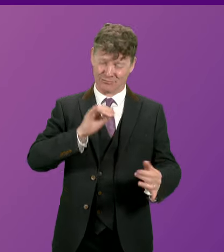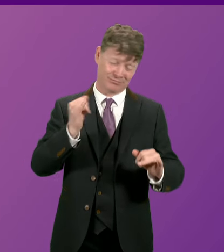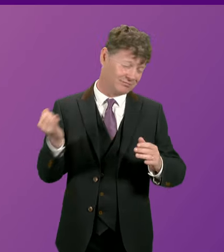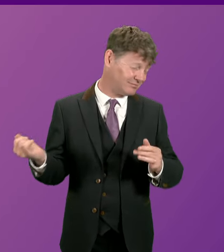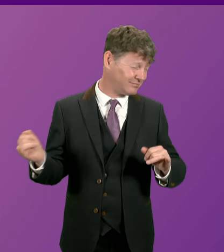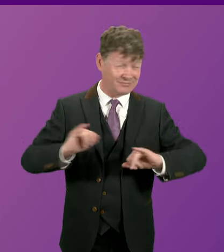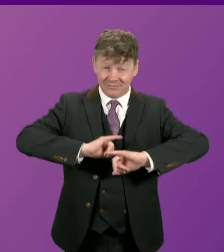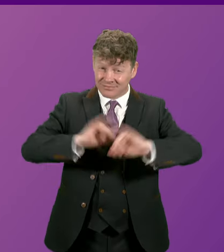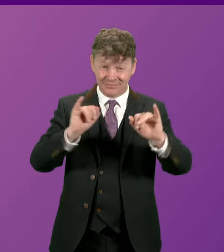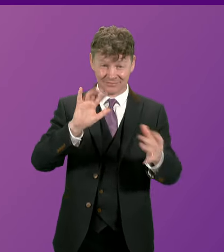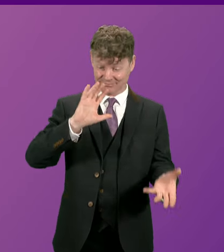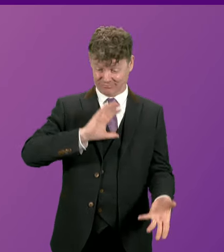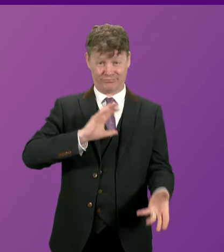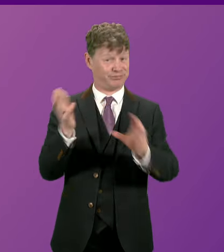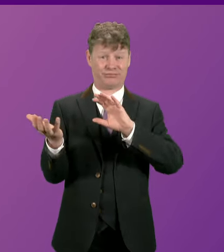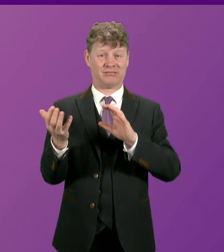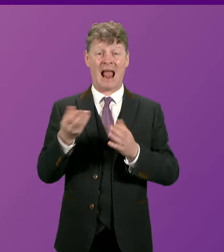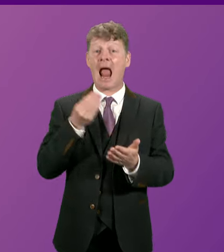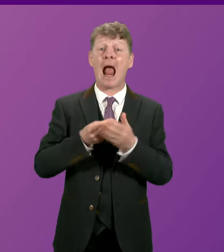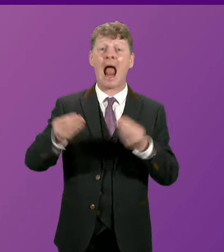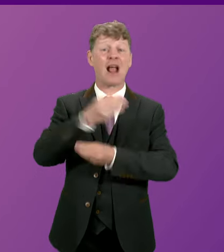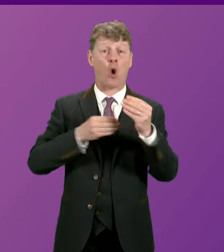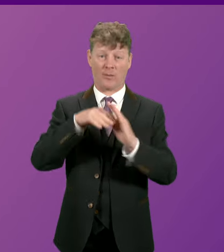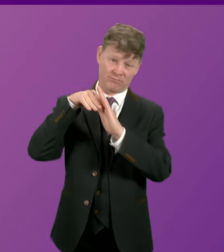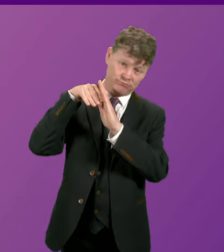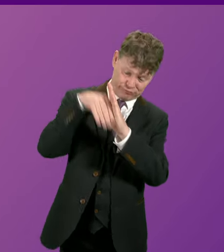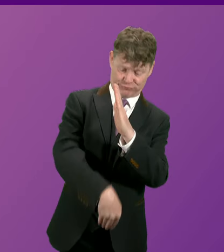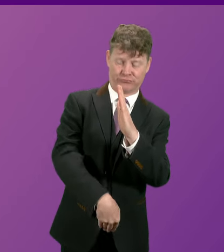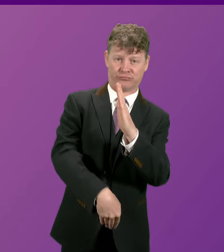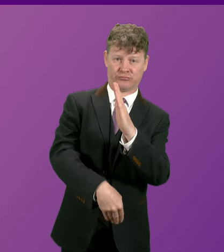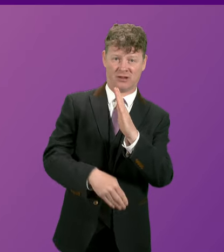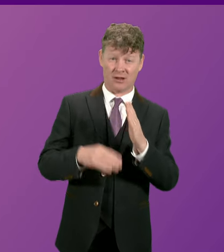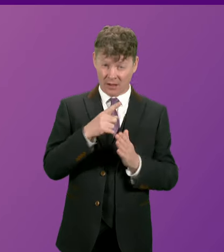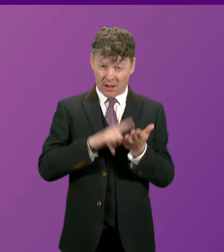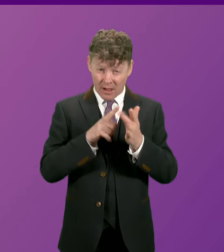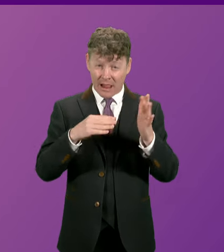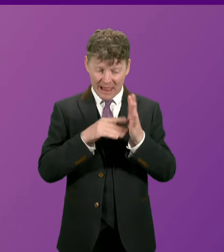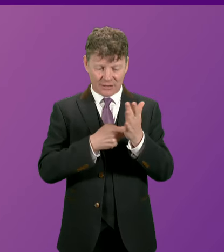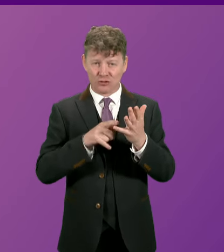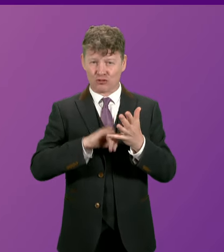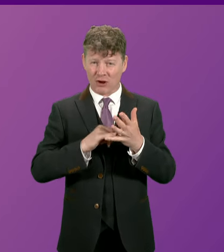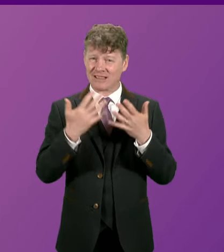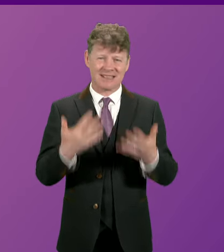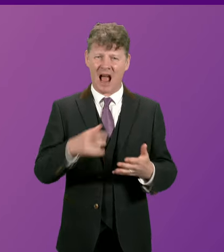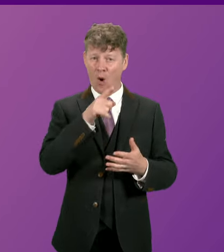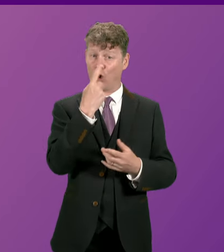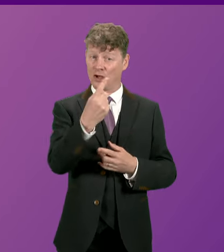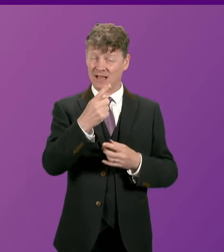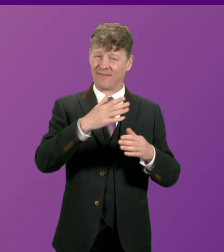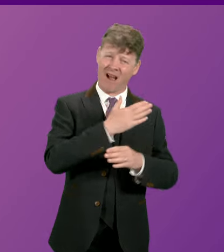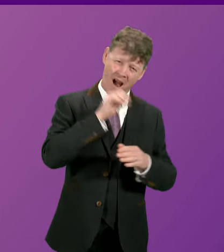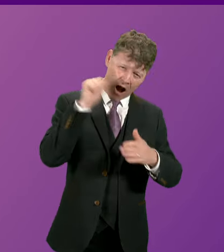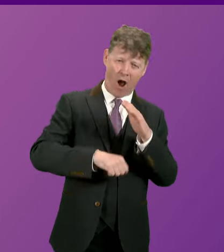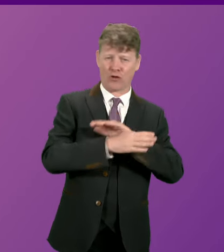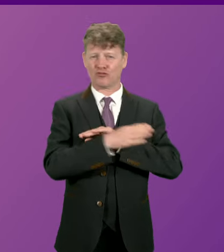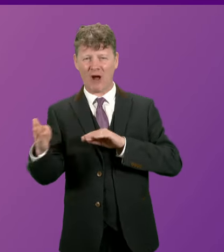that utterly annihilated the economy. And that is the Liz Truss who's now engaging in hard-right conspiracies about the